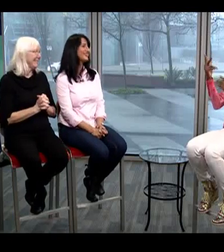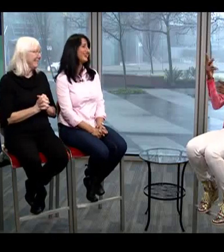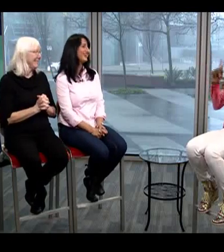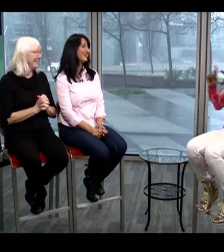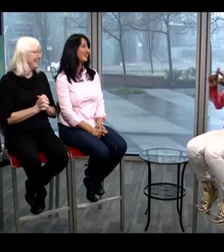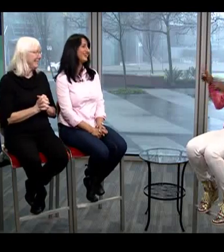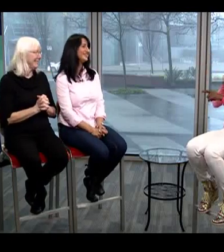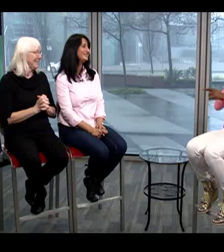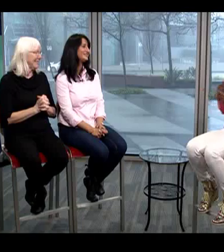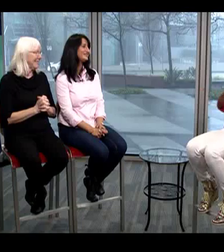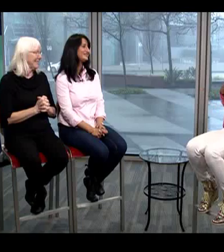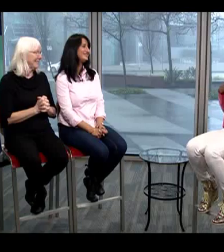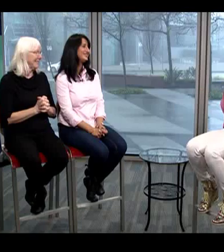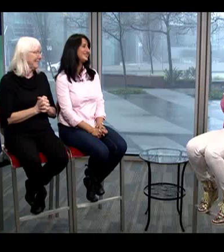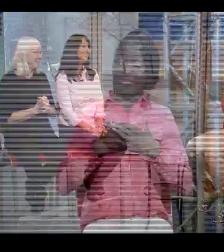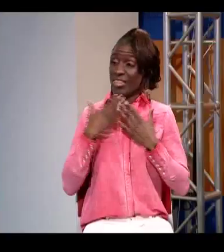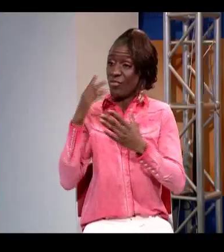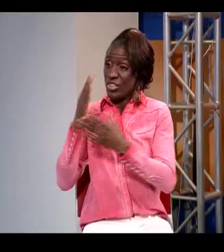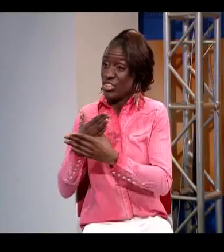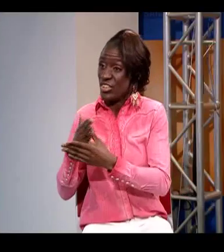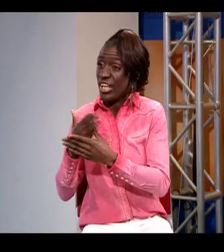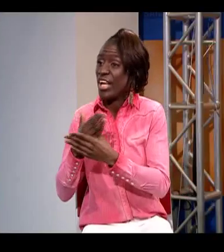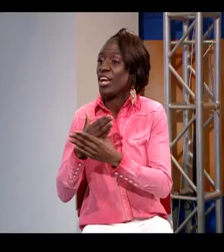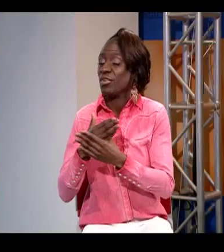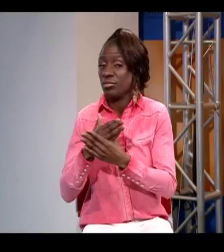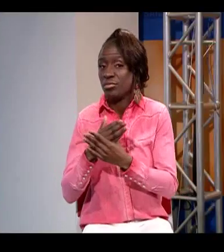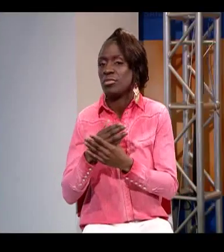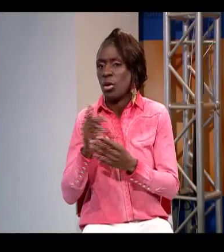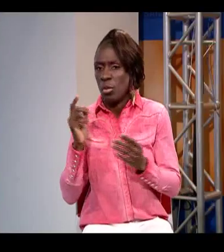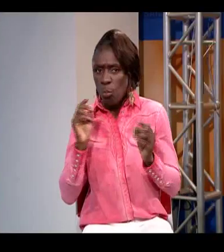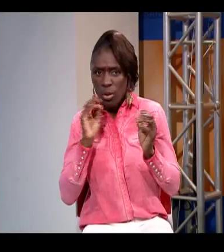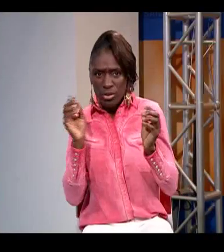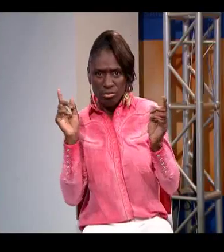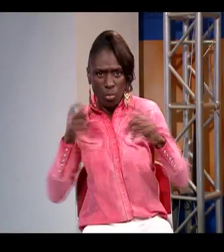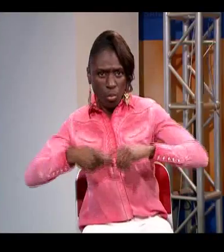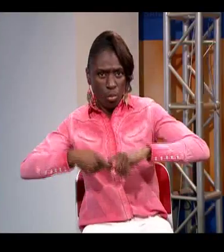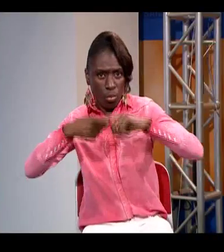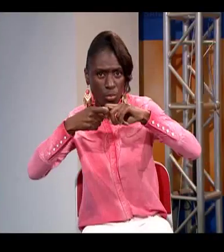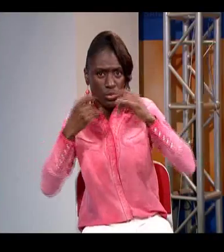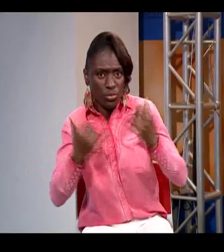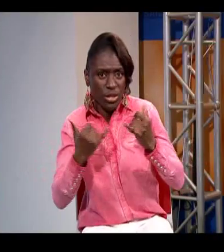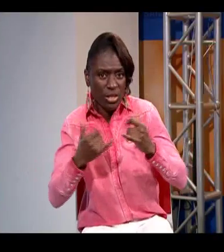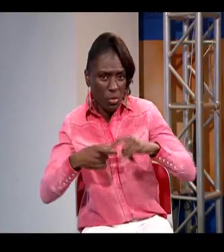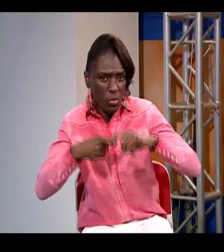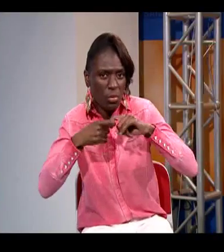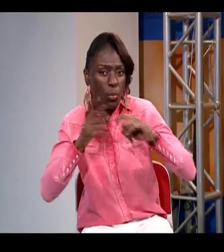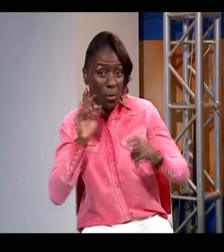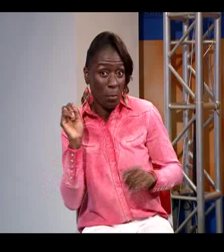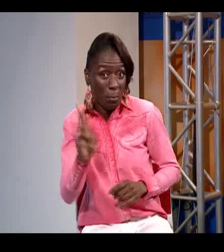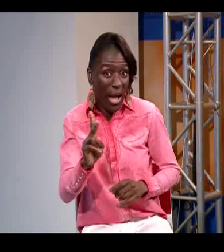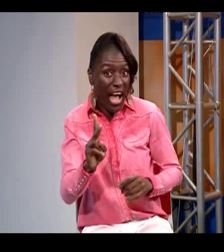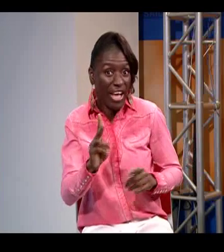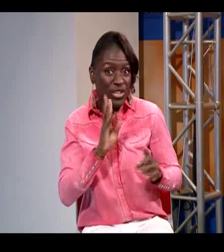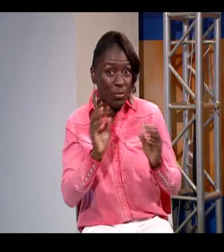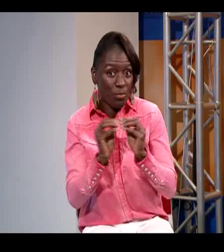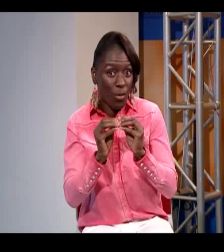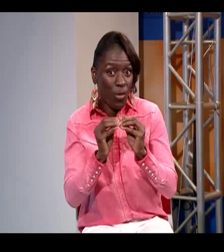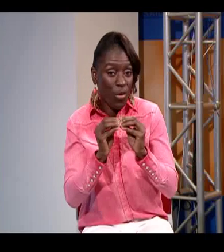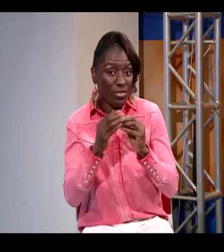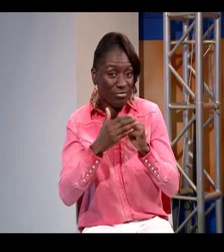story yeah you know you've brought in uh three different personal stories and that's fantastic really inspiring so i want to thank you for that we're going to have a break here and we'll be